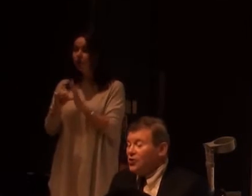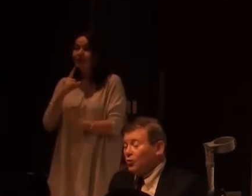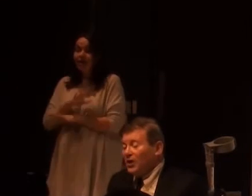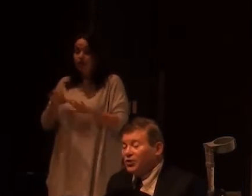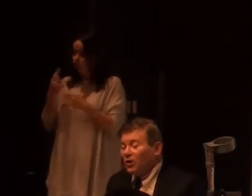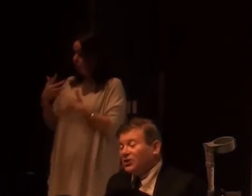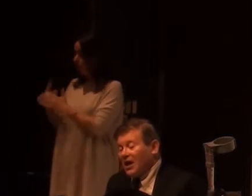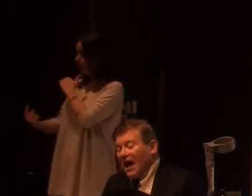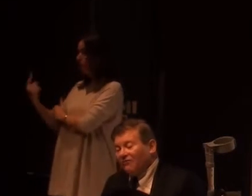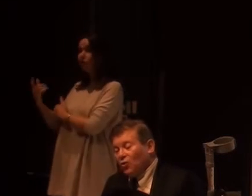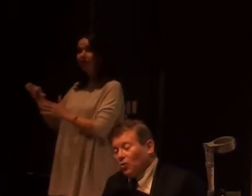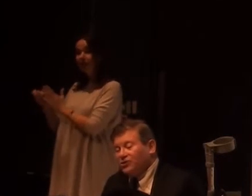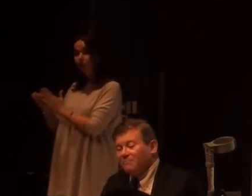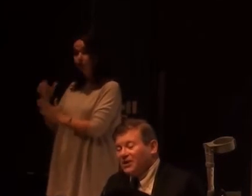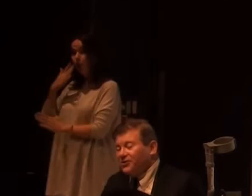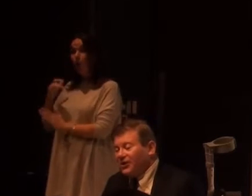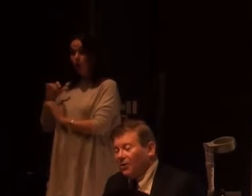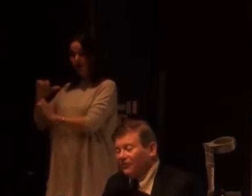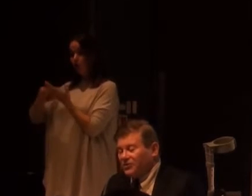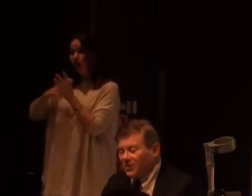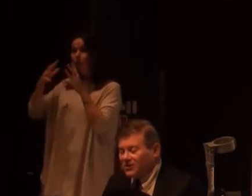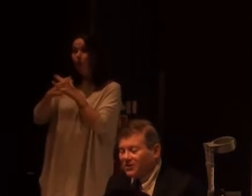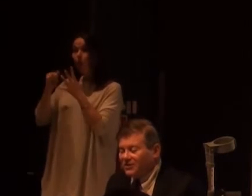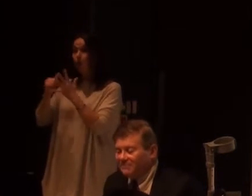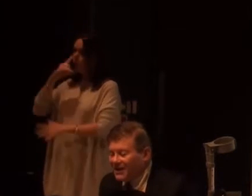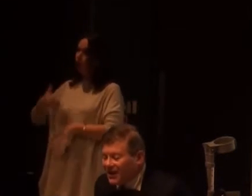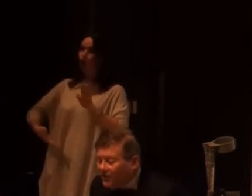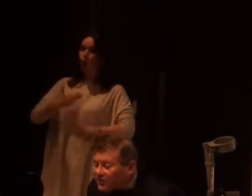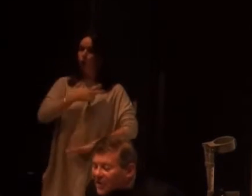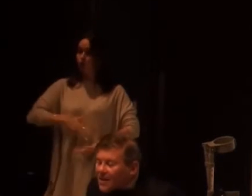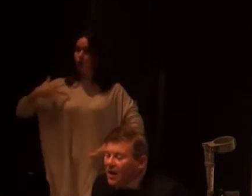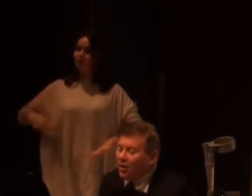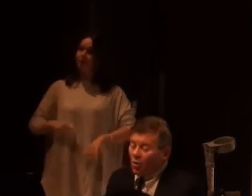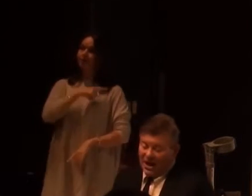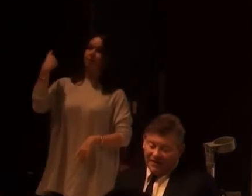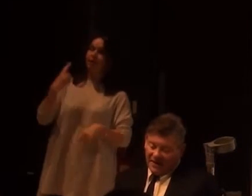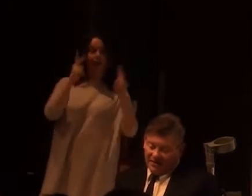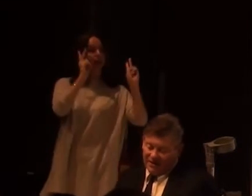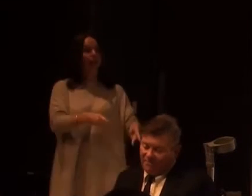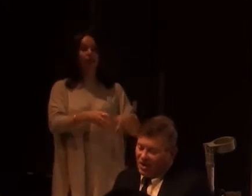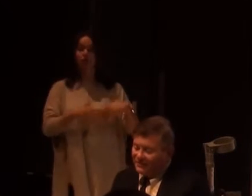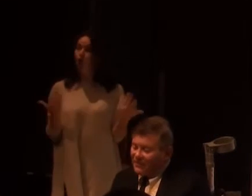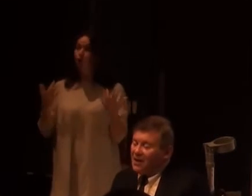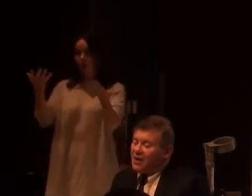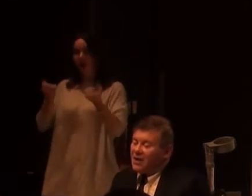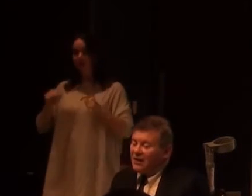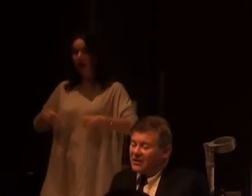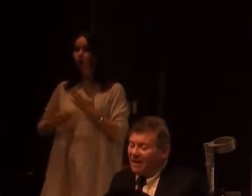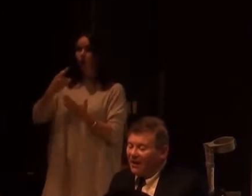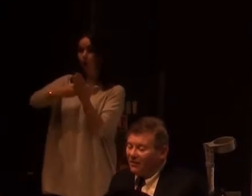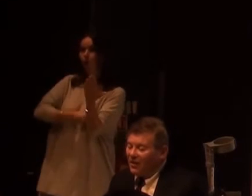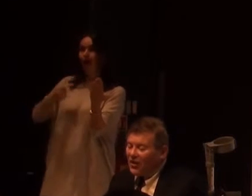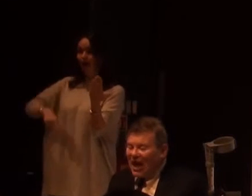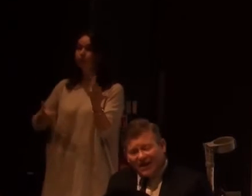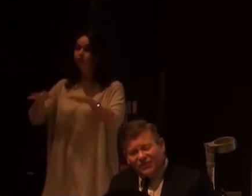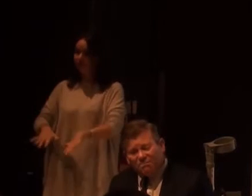issue. Whether you want to have laws that mean you can go off to Switzerland and be killed. Or have it here in Britain. It's